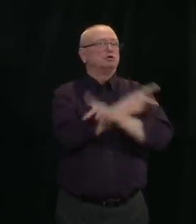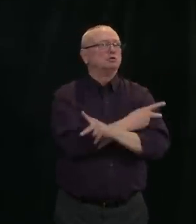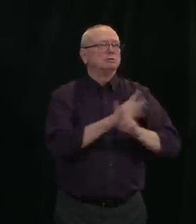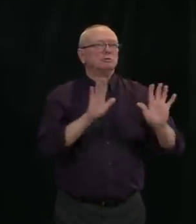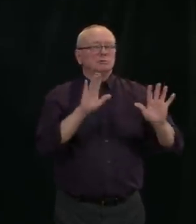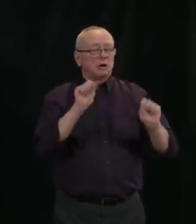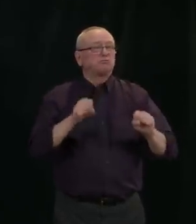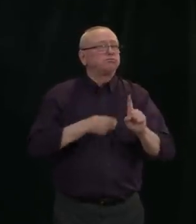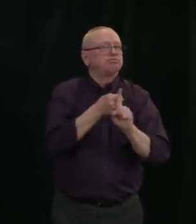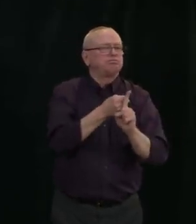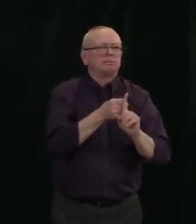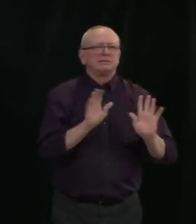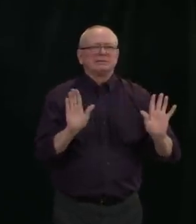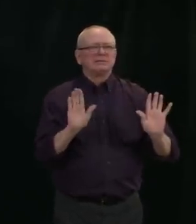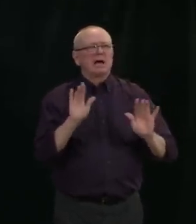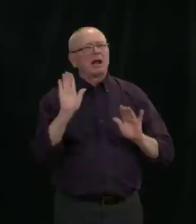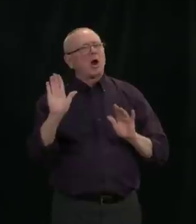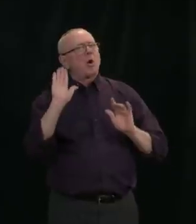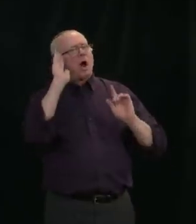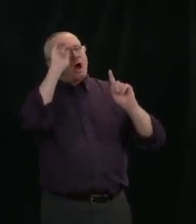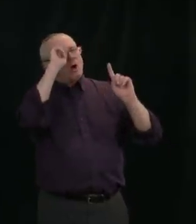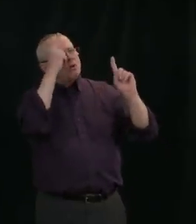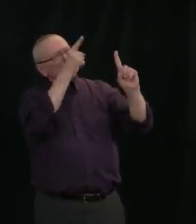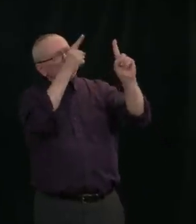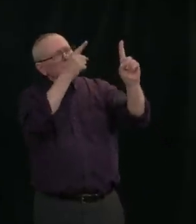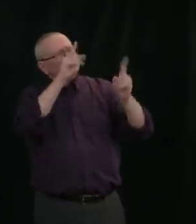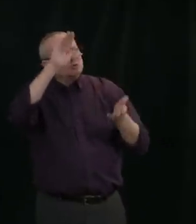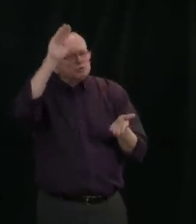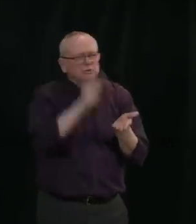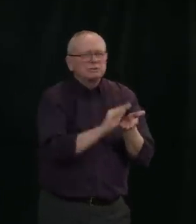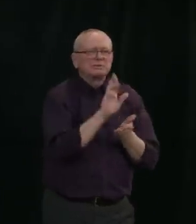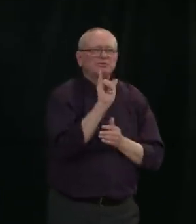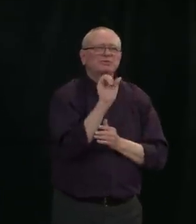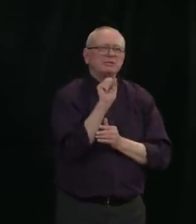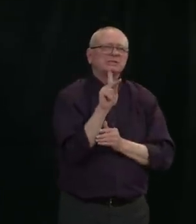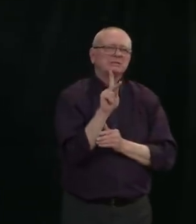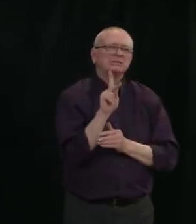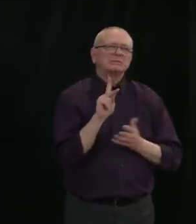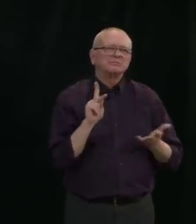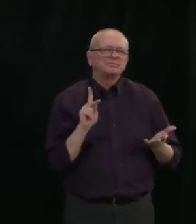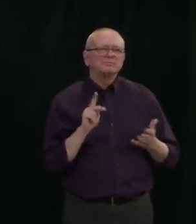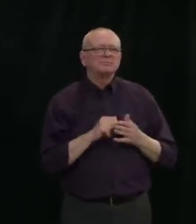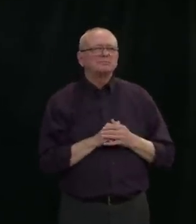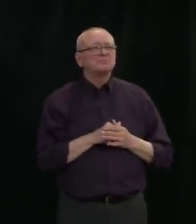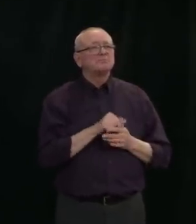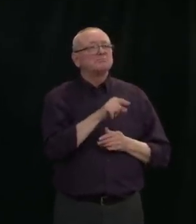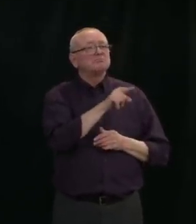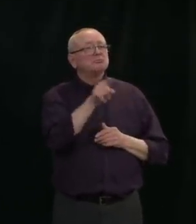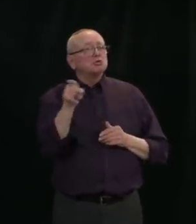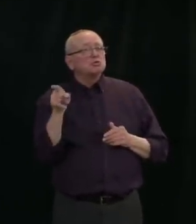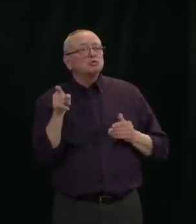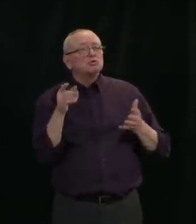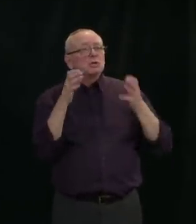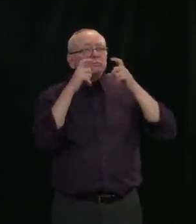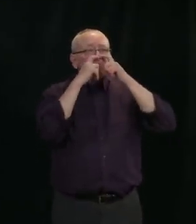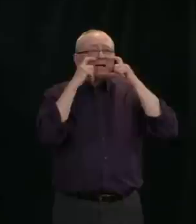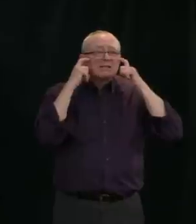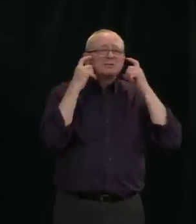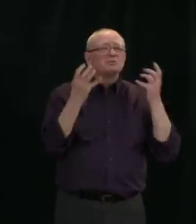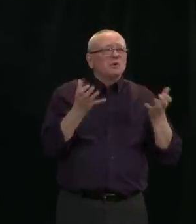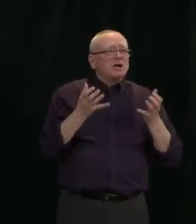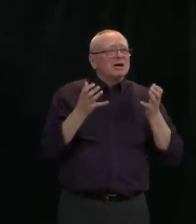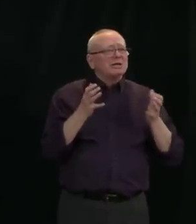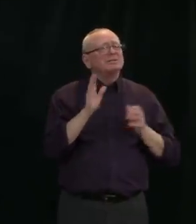broadly. So what I would say to people who are wanting to wear masks is, first of all, all of our surgical masks and medical masks,